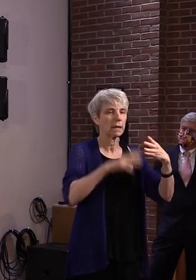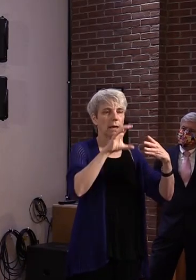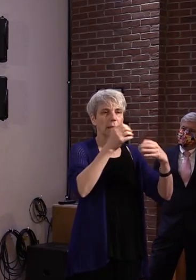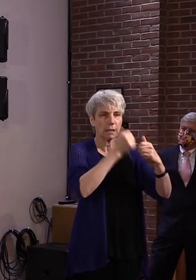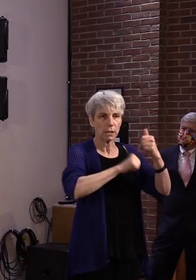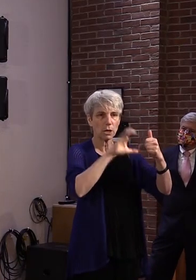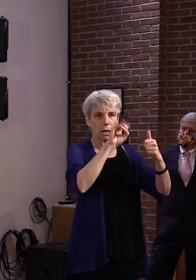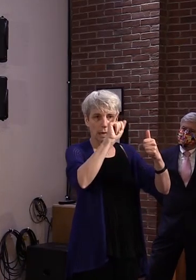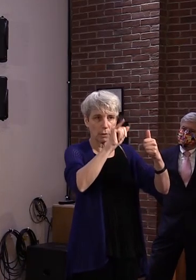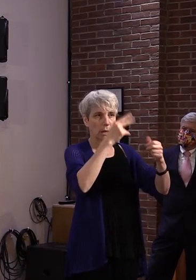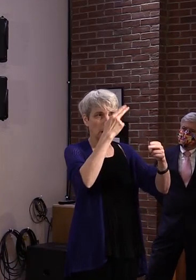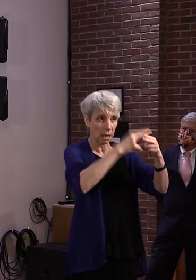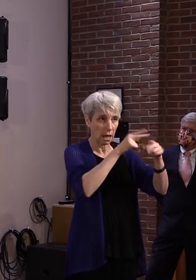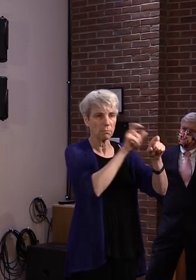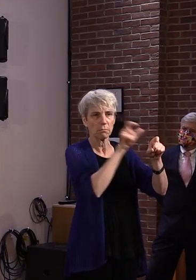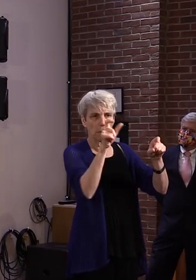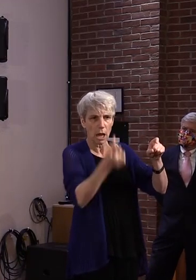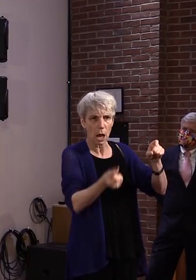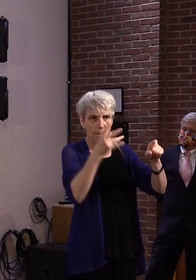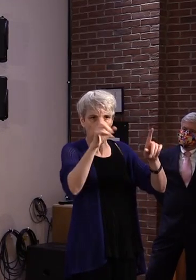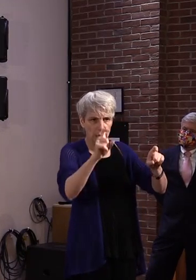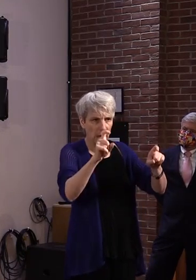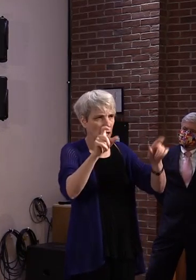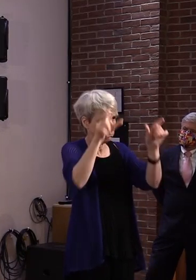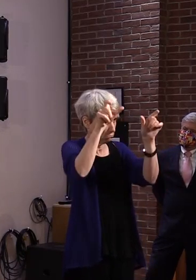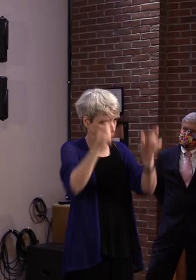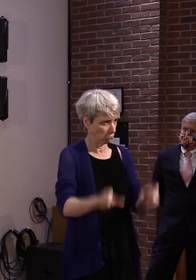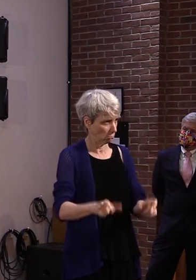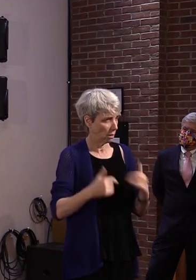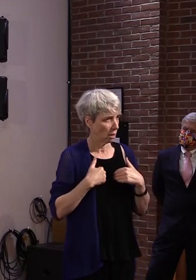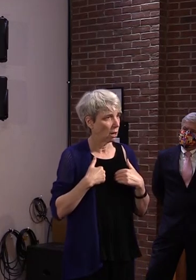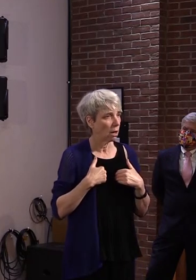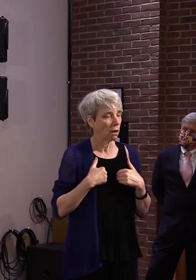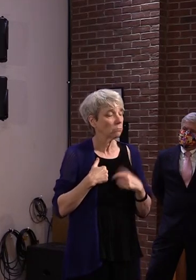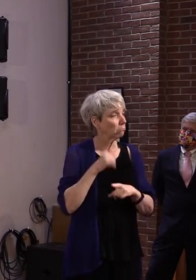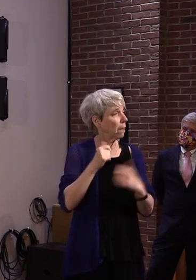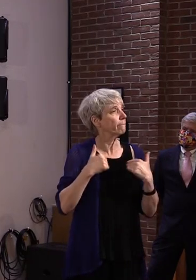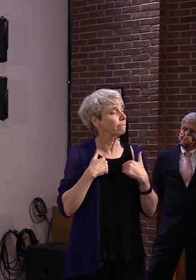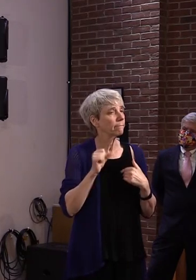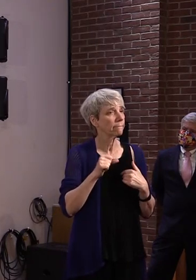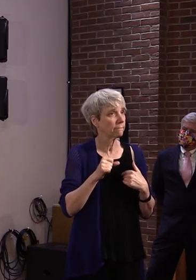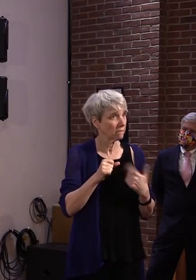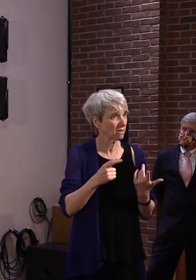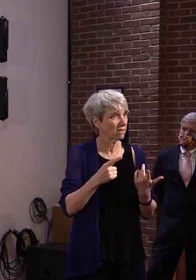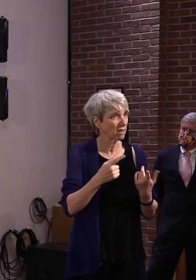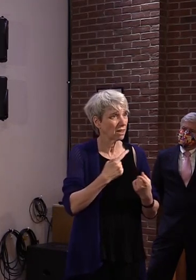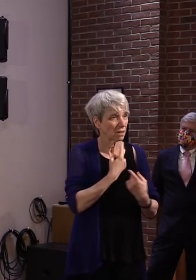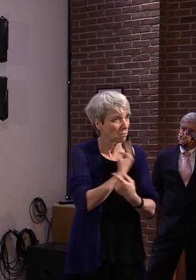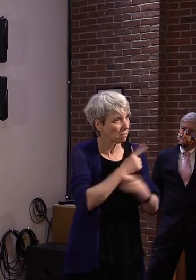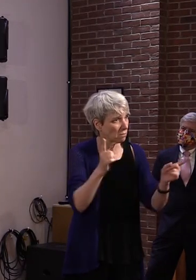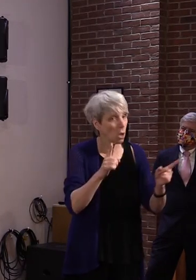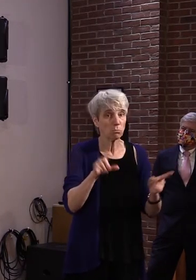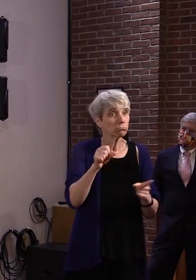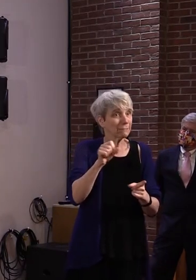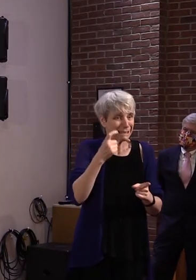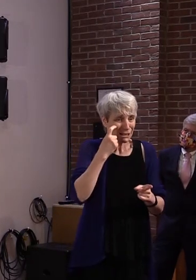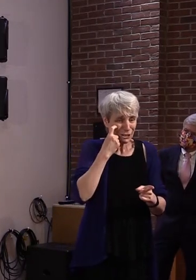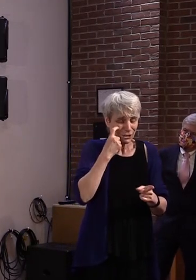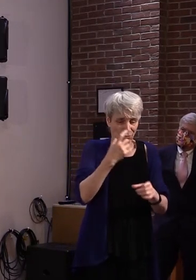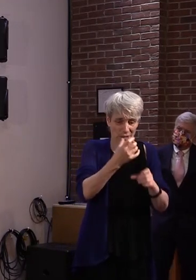Have you considered releasing those? Yes. know, as part of your data releases? Yes. Literally, I literally got them on my desk